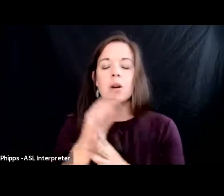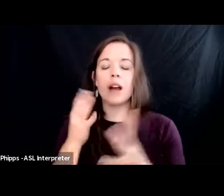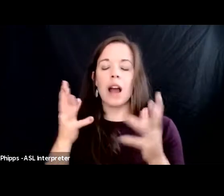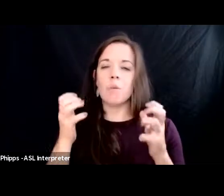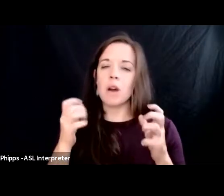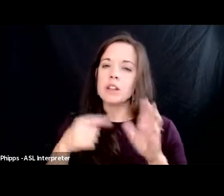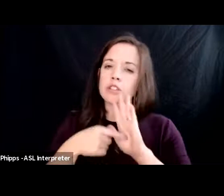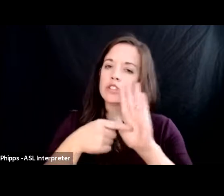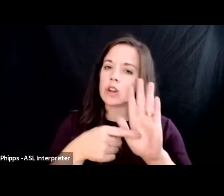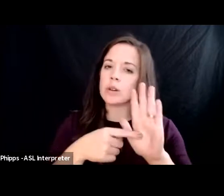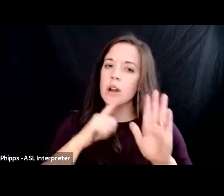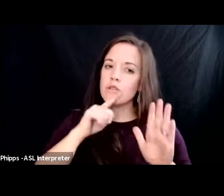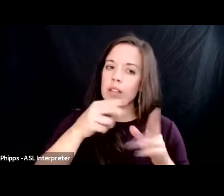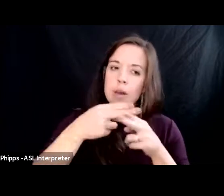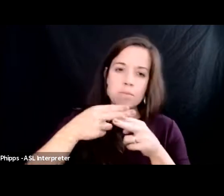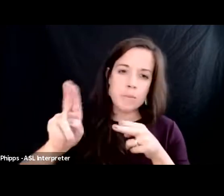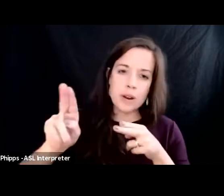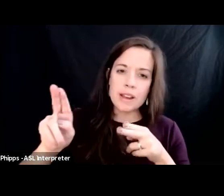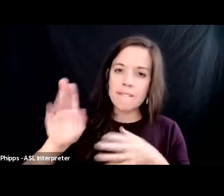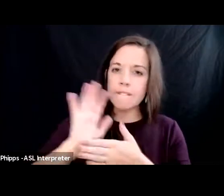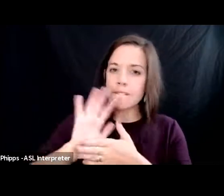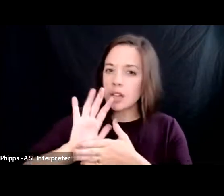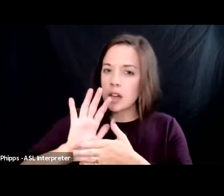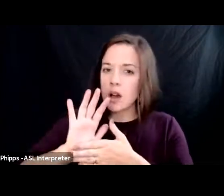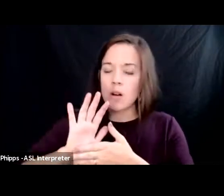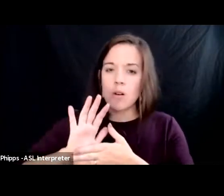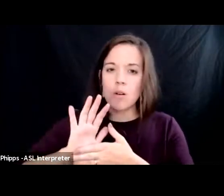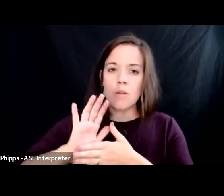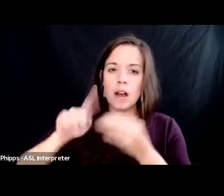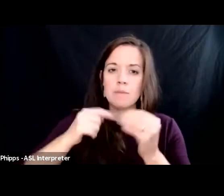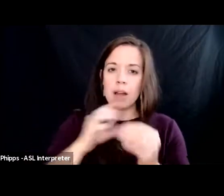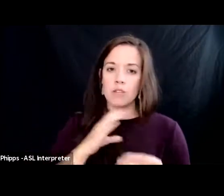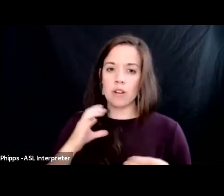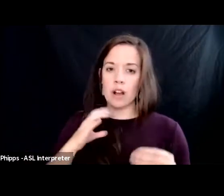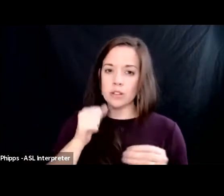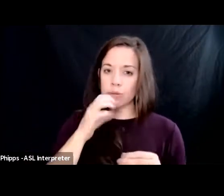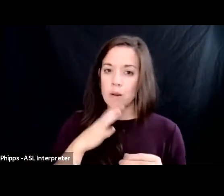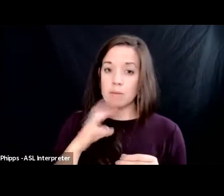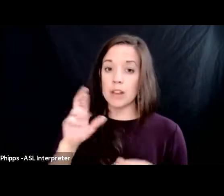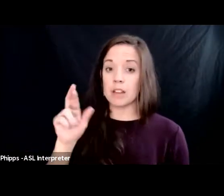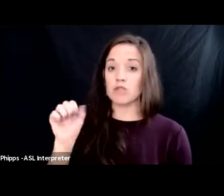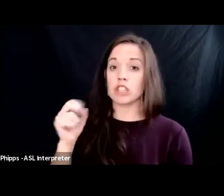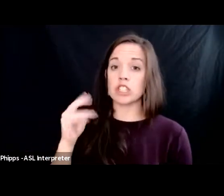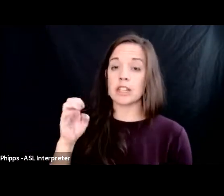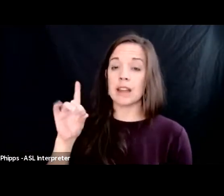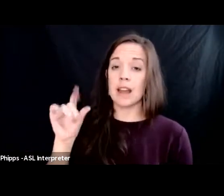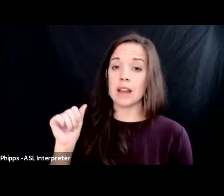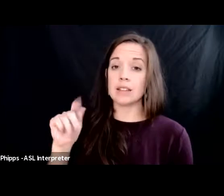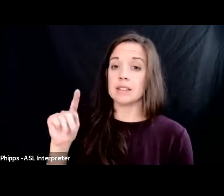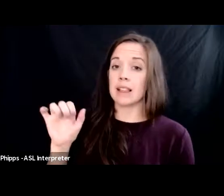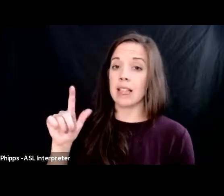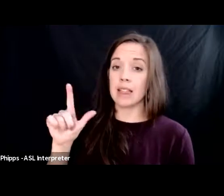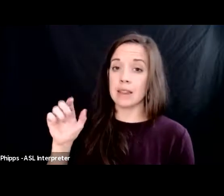you a really brief video clip of congresswoman rashida talib yesterday who understands the